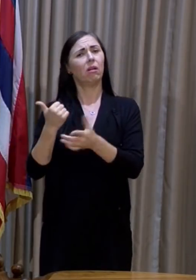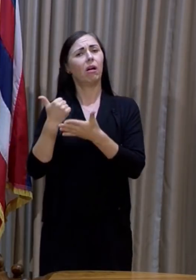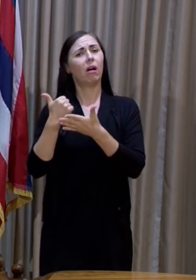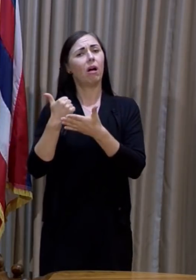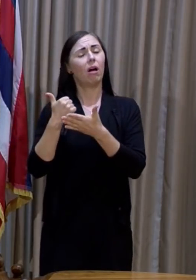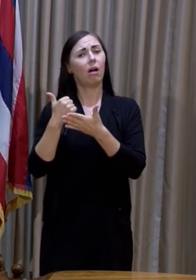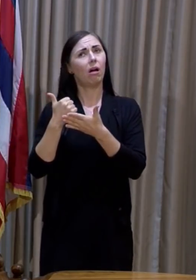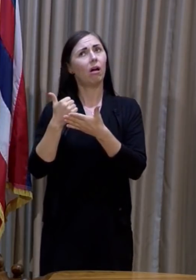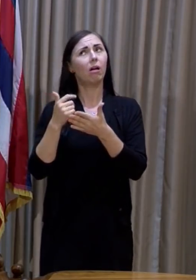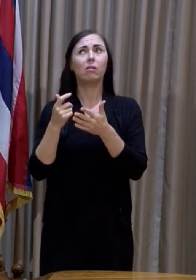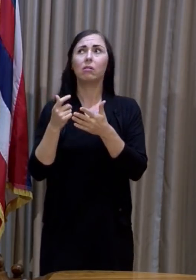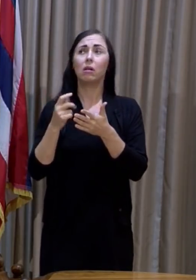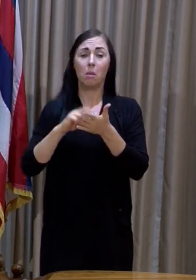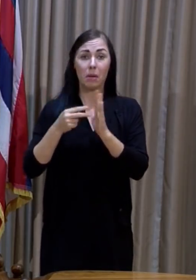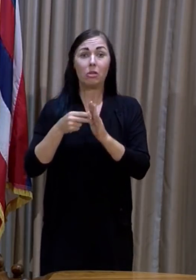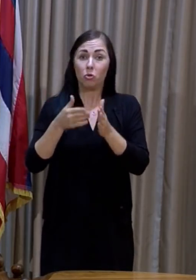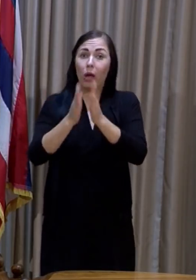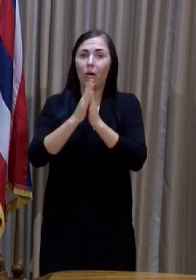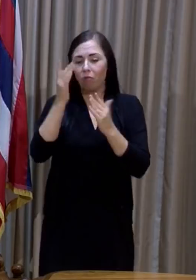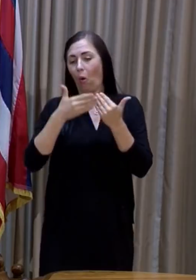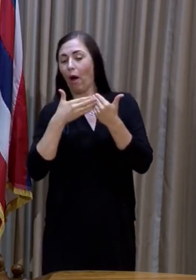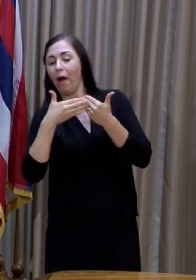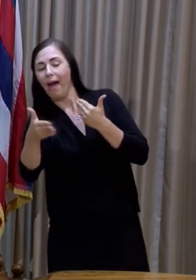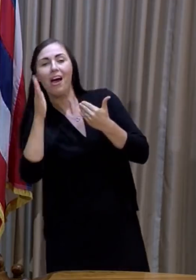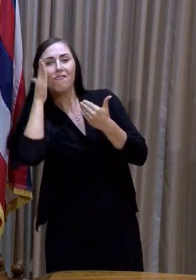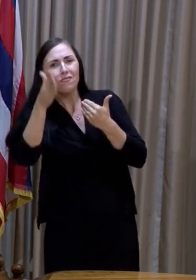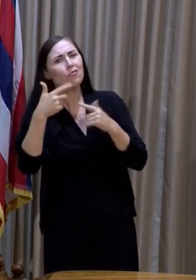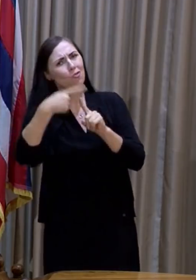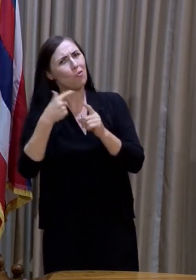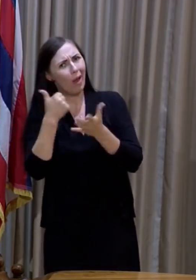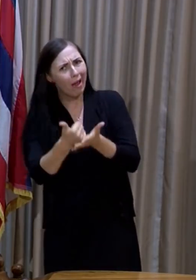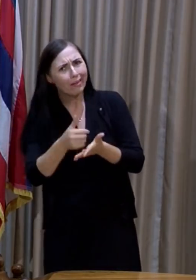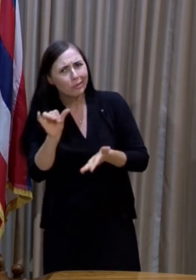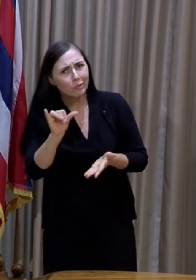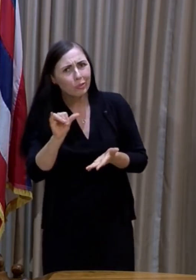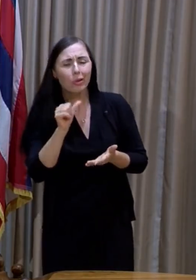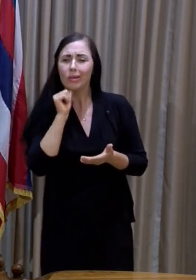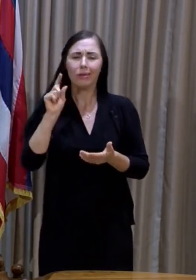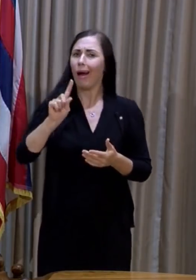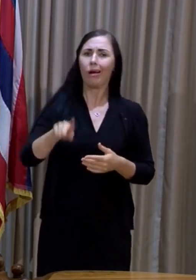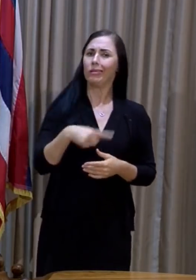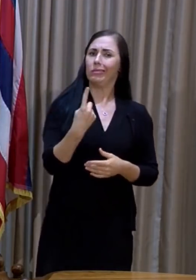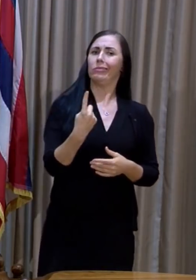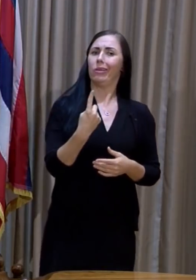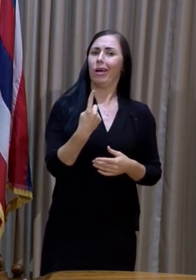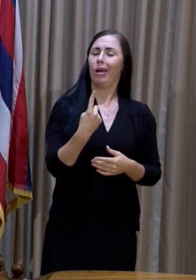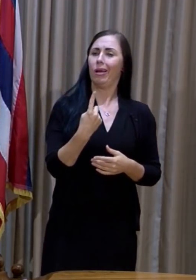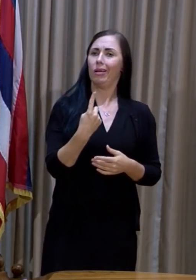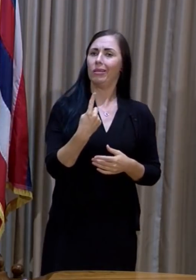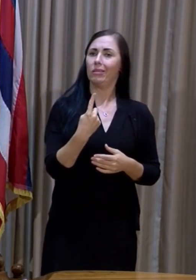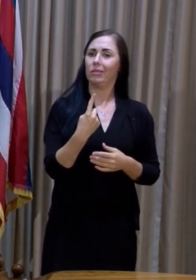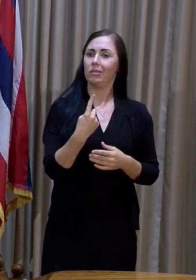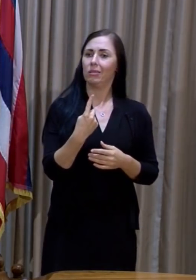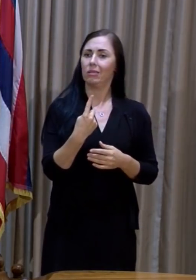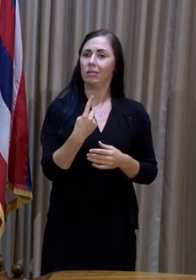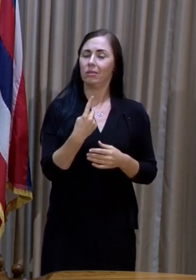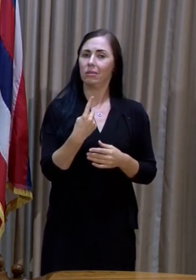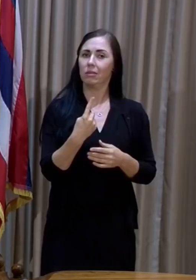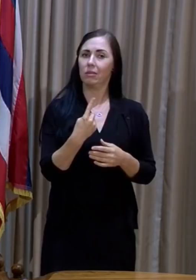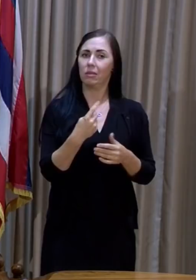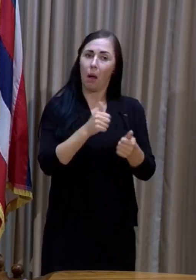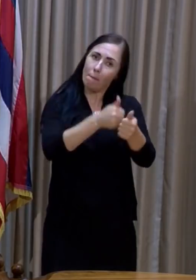request for future rent assistance, not only for those payments that